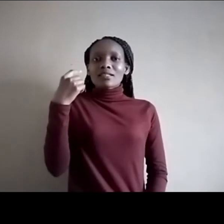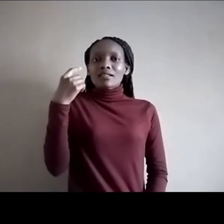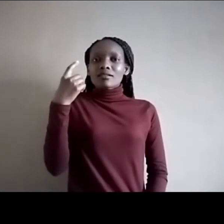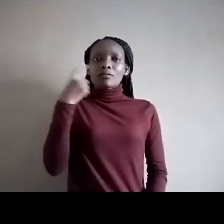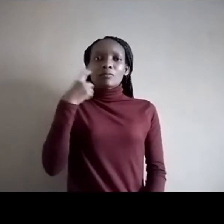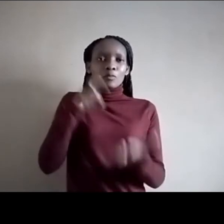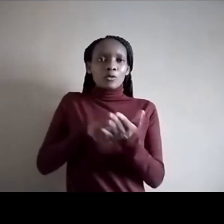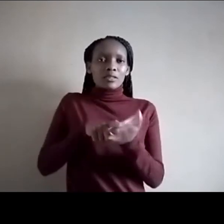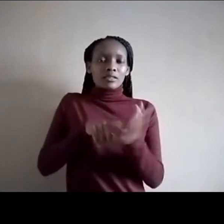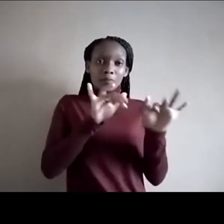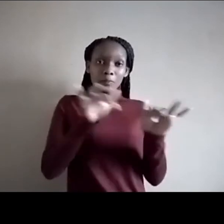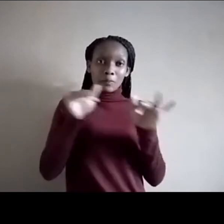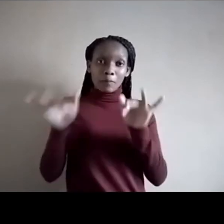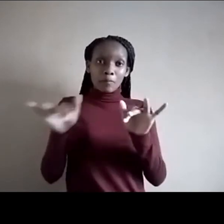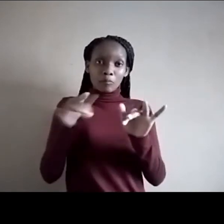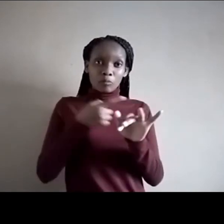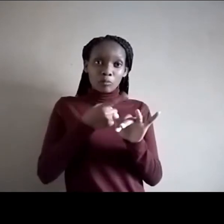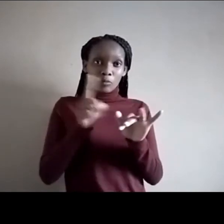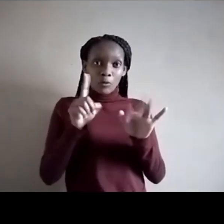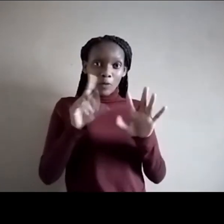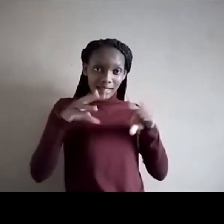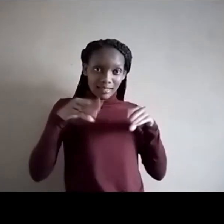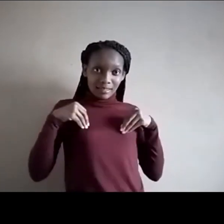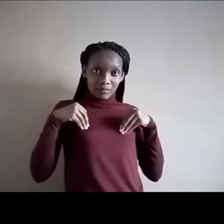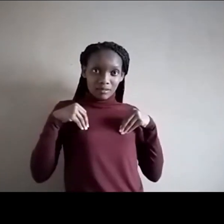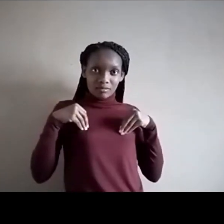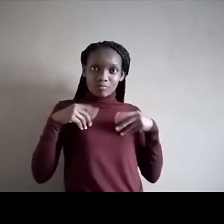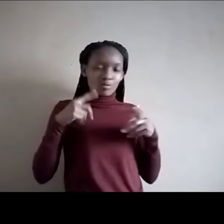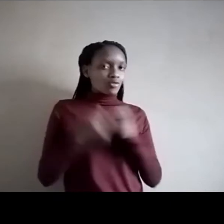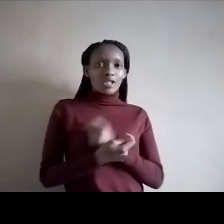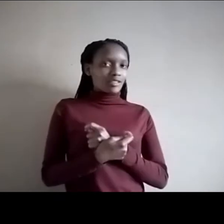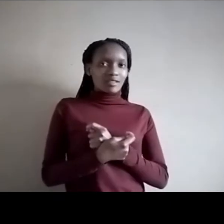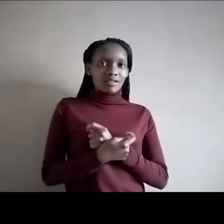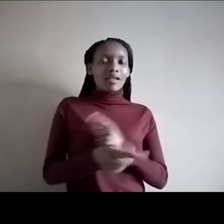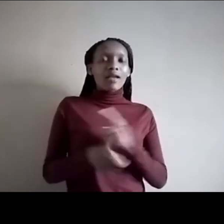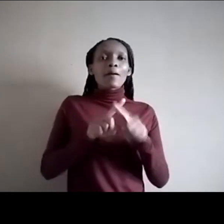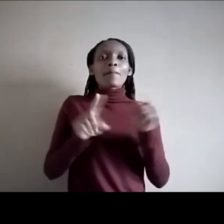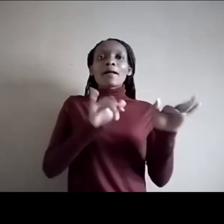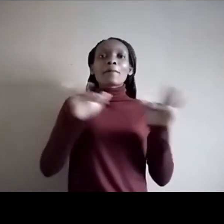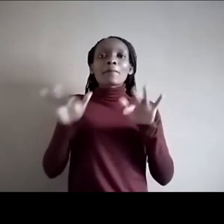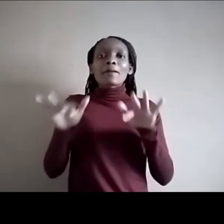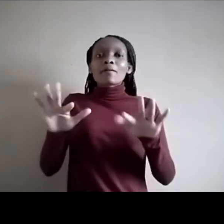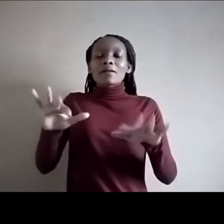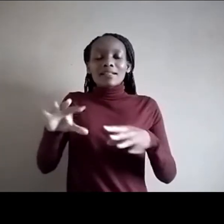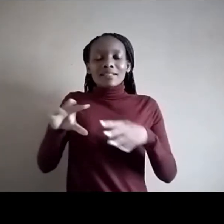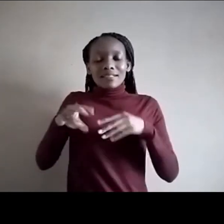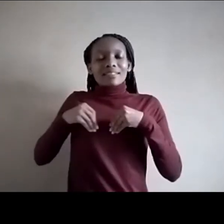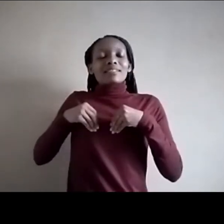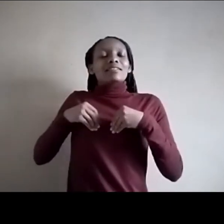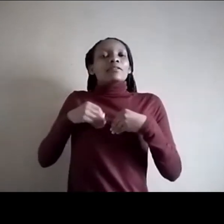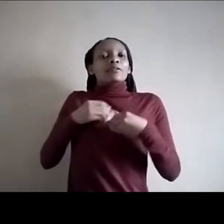accept never really change, but people that embrace are the ones that are always going to be